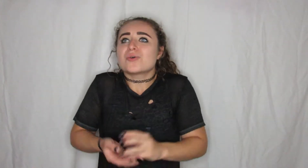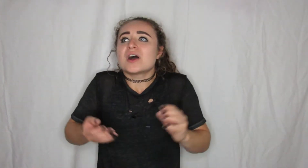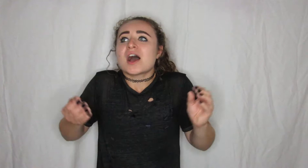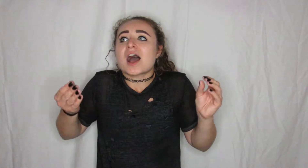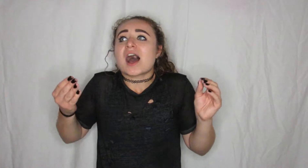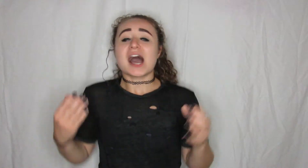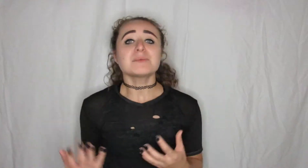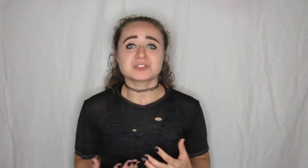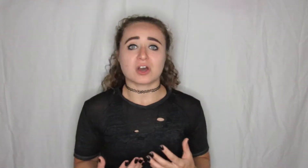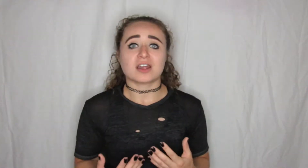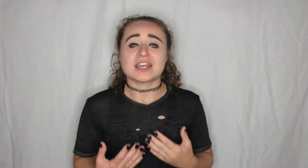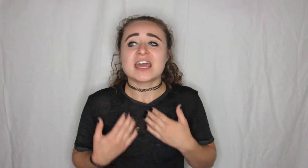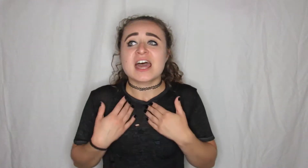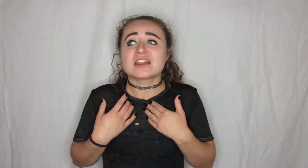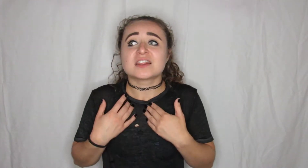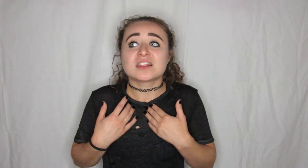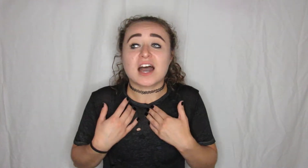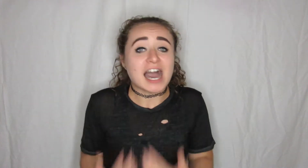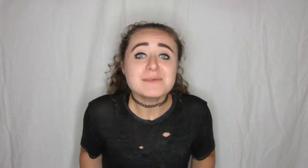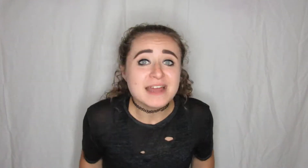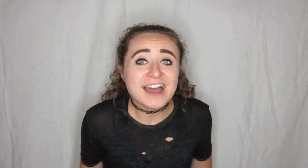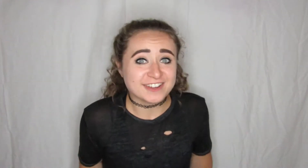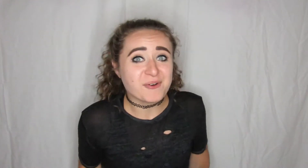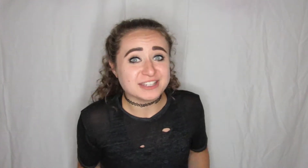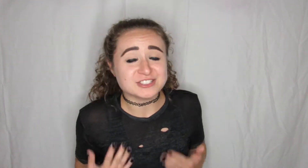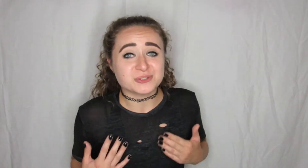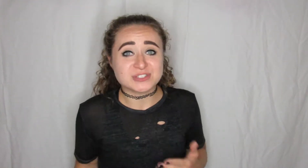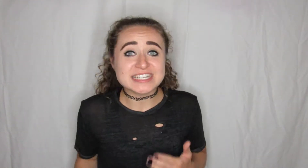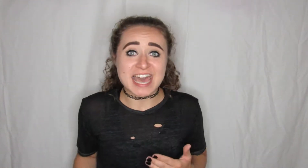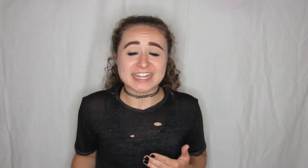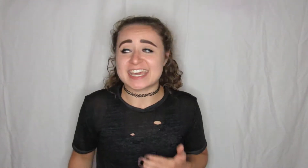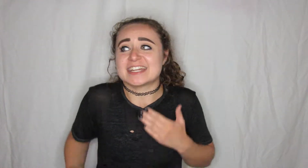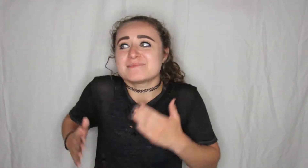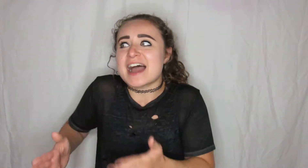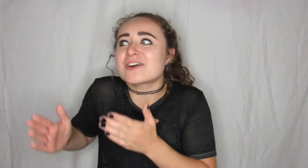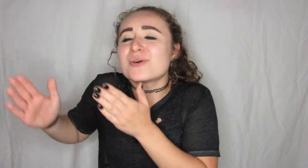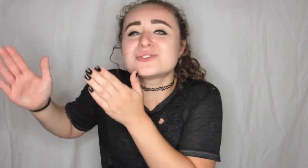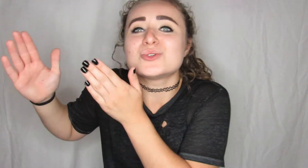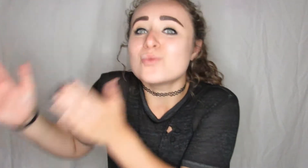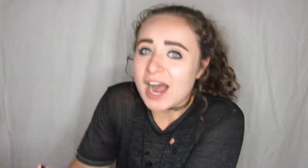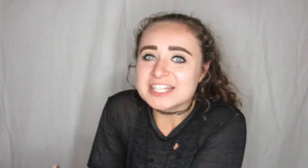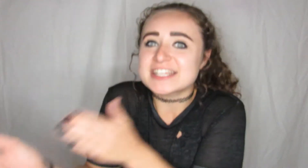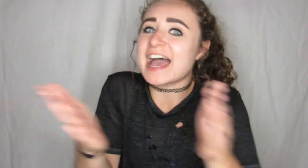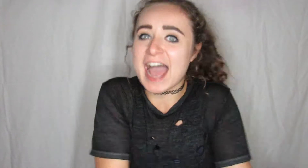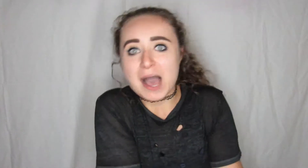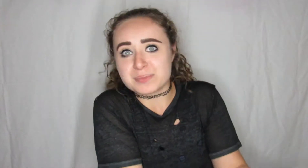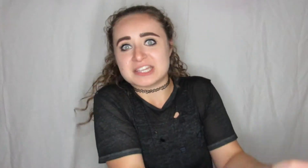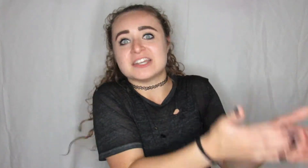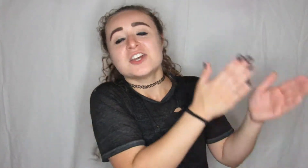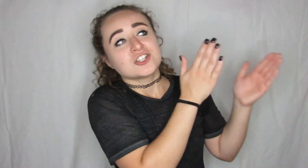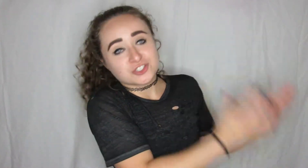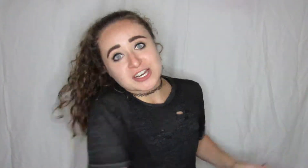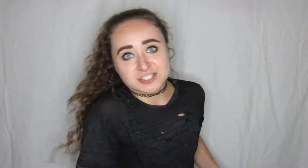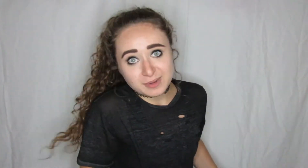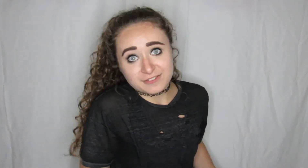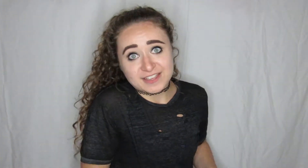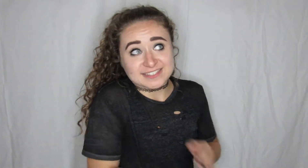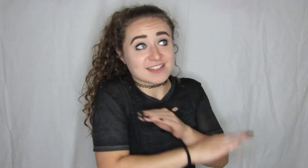I'm sorry I'm not going to see that again I'm not going to watch that happen straight to my face